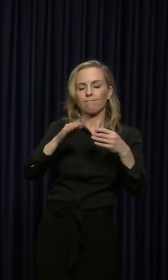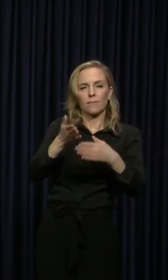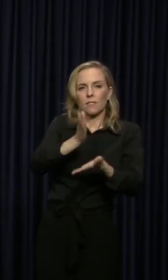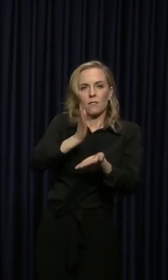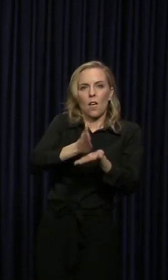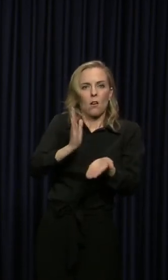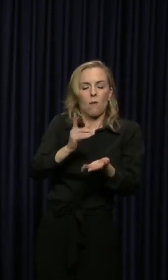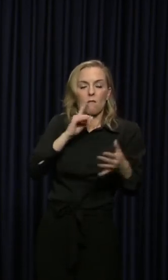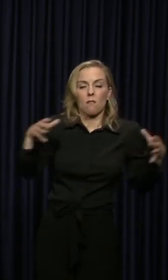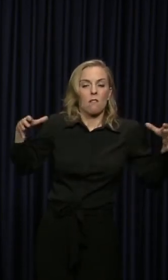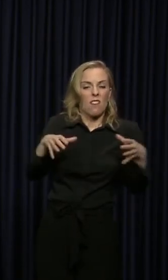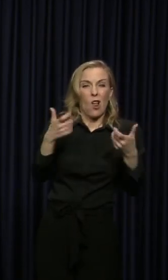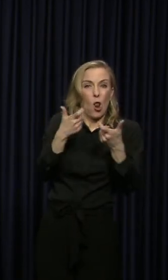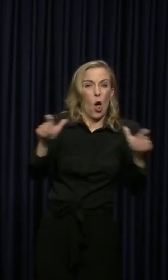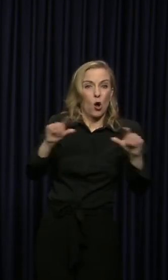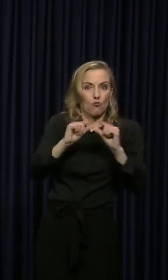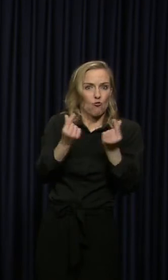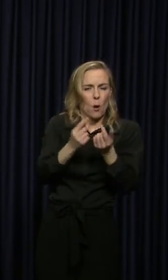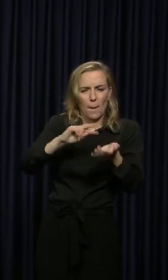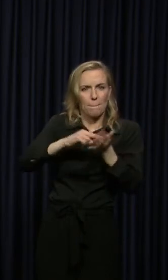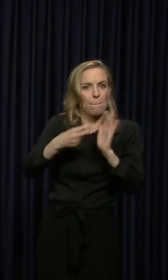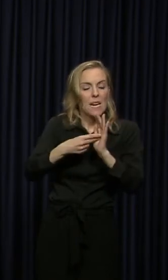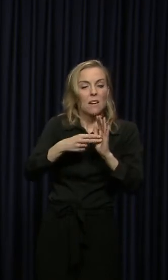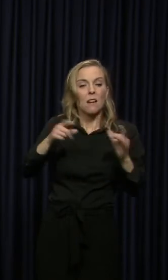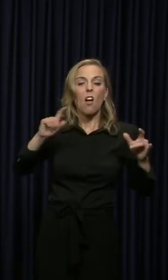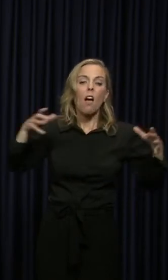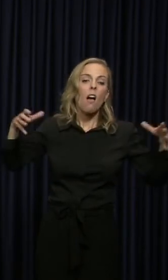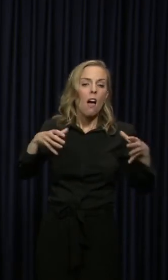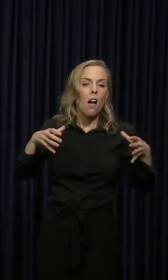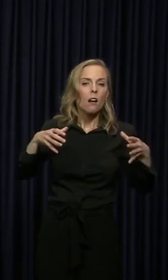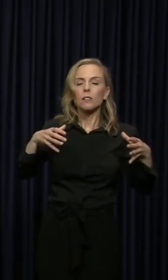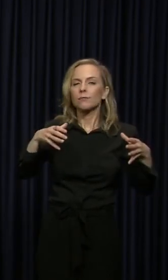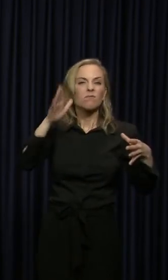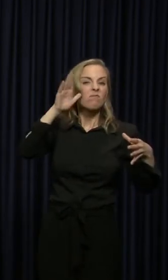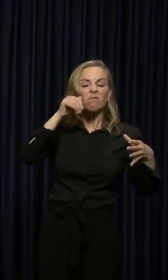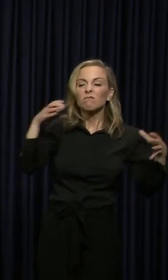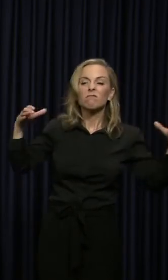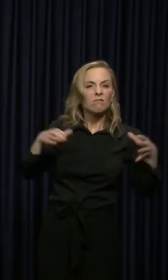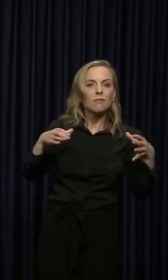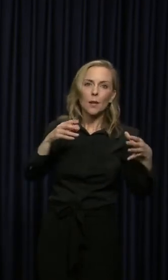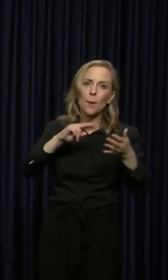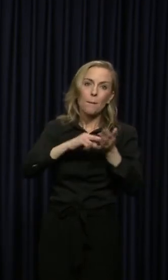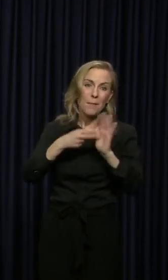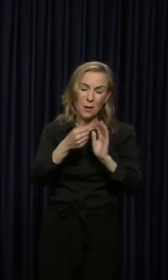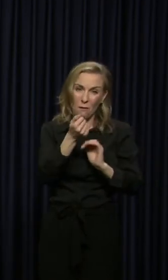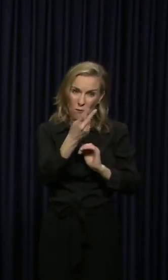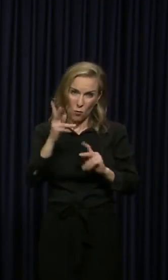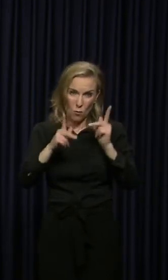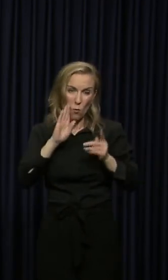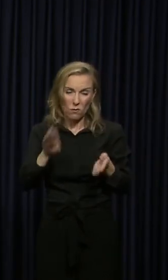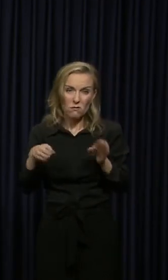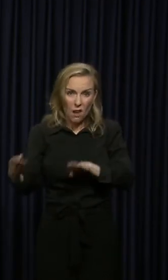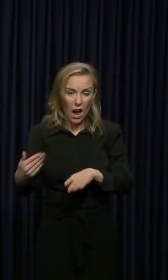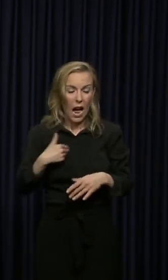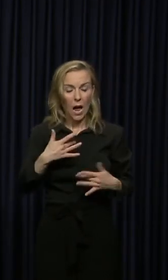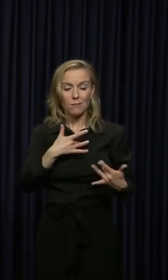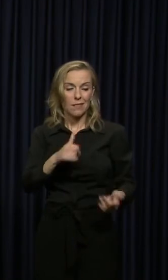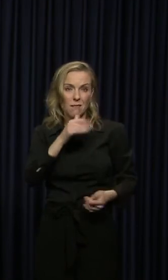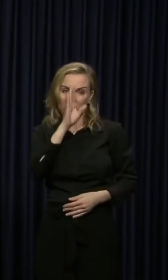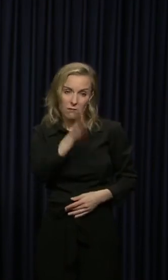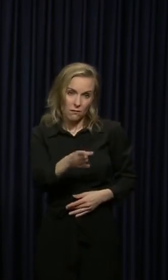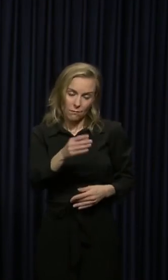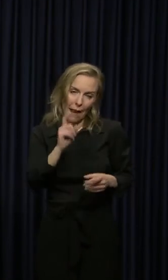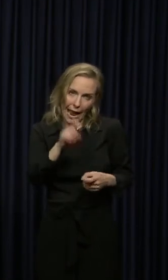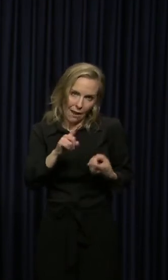that means most likely multiple people may die because of it. And I know I'm not normally that direct, but that's the truth.